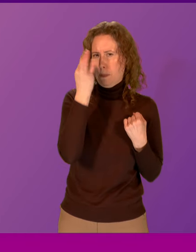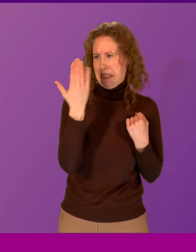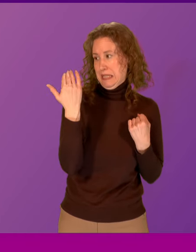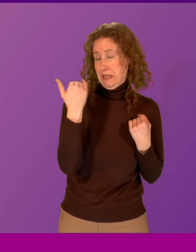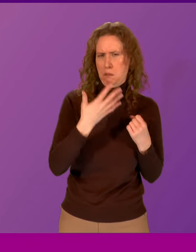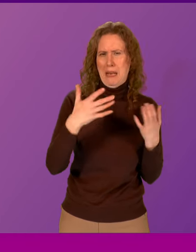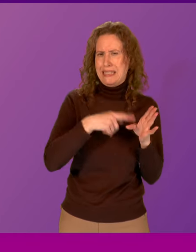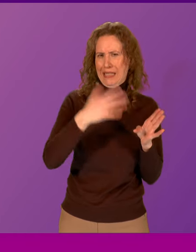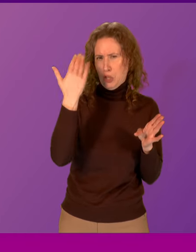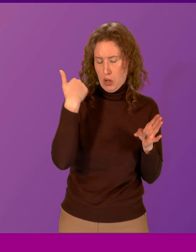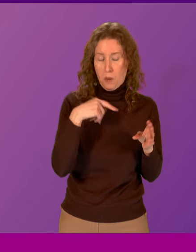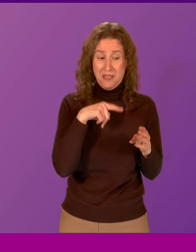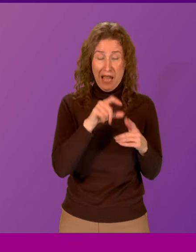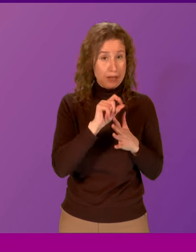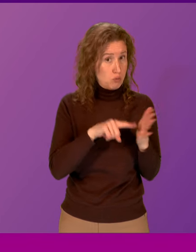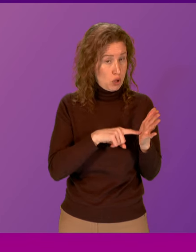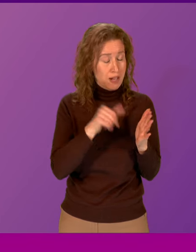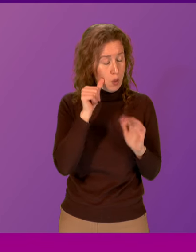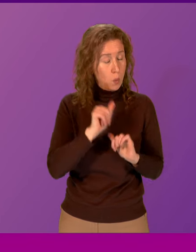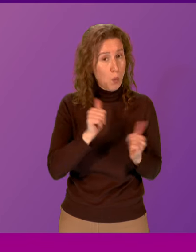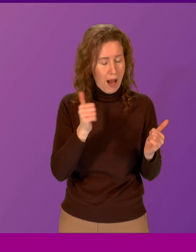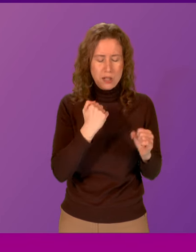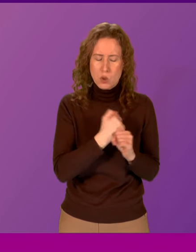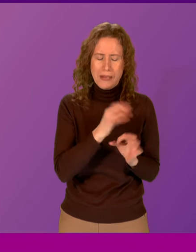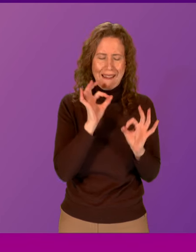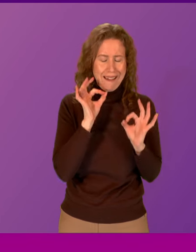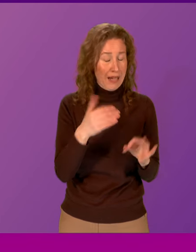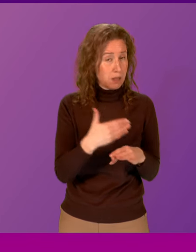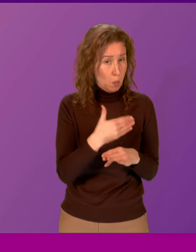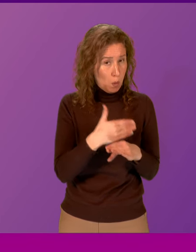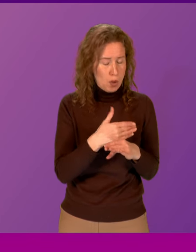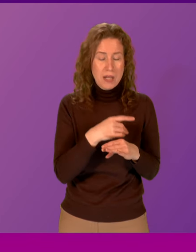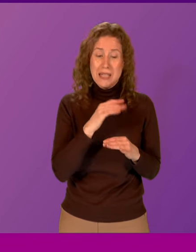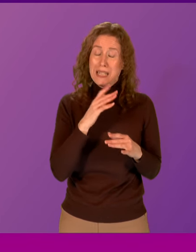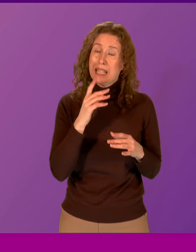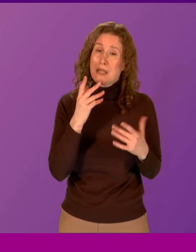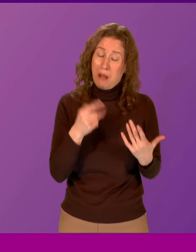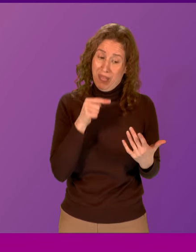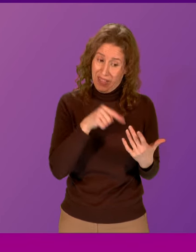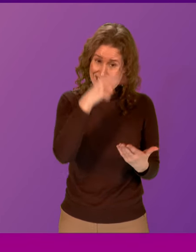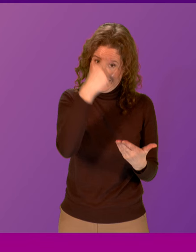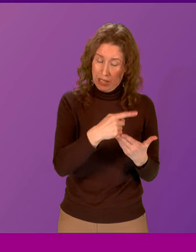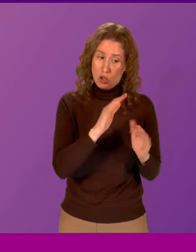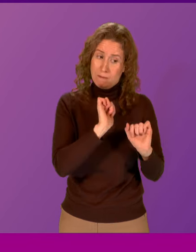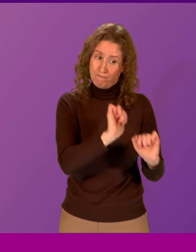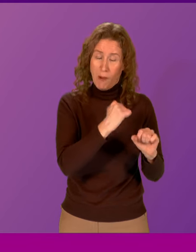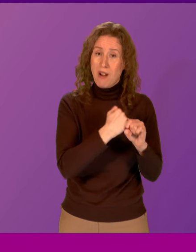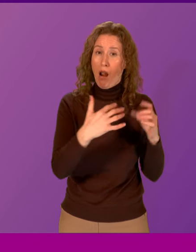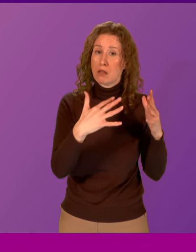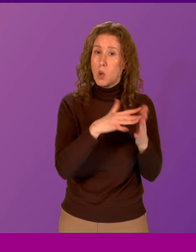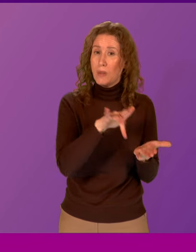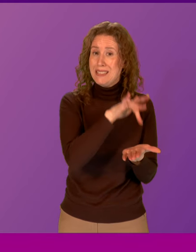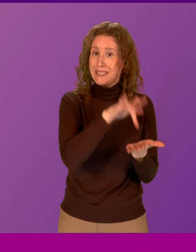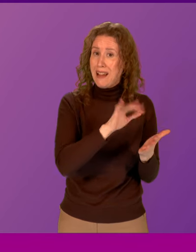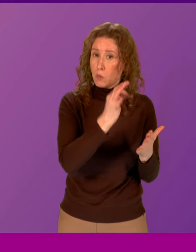many years ago. And it's a project that I know is doing some excellent work. This is, of course, a decision made by Glasgow City Council in relation